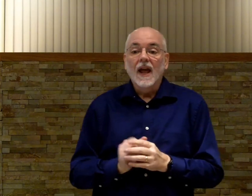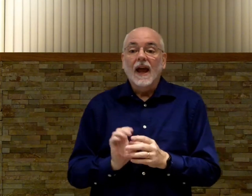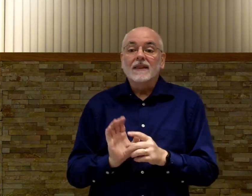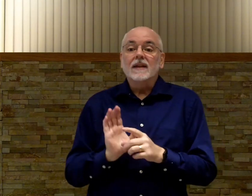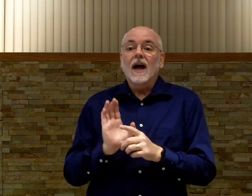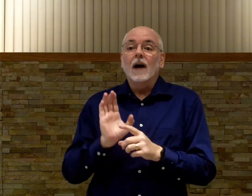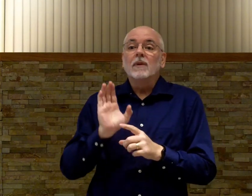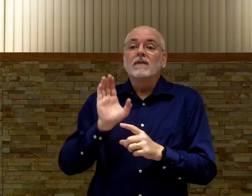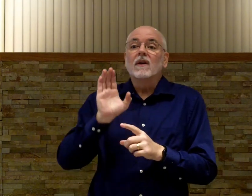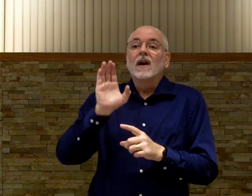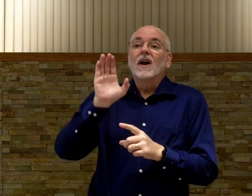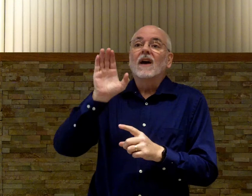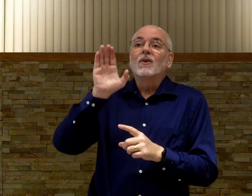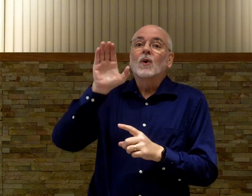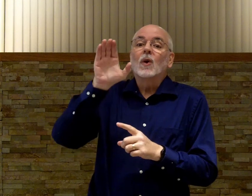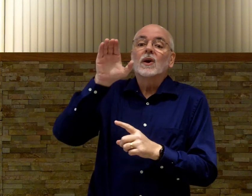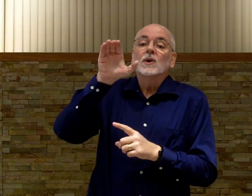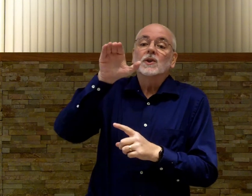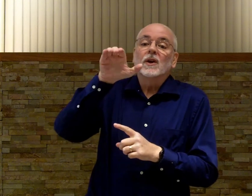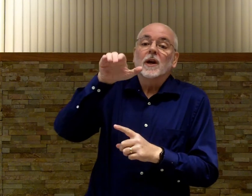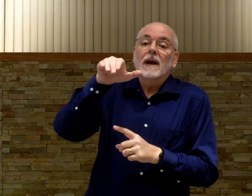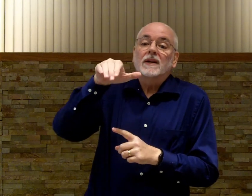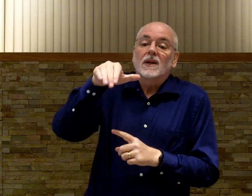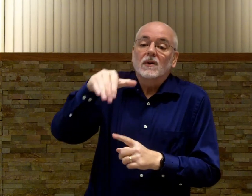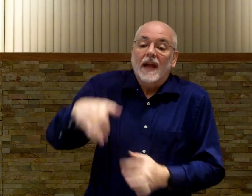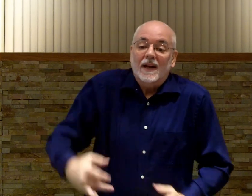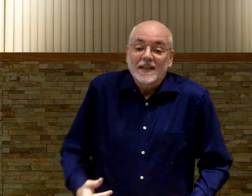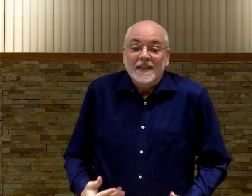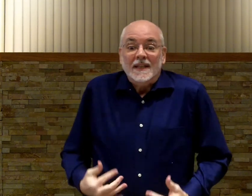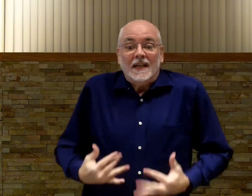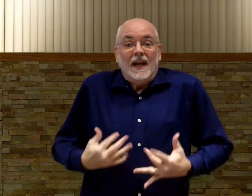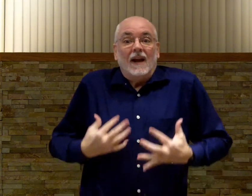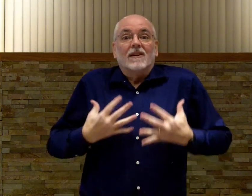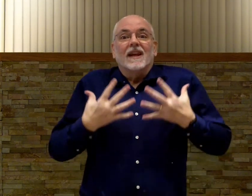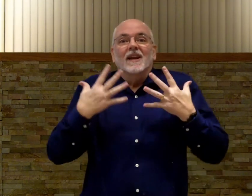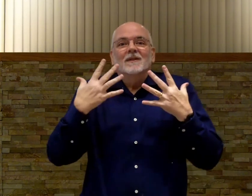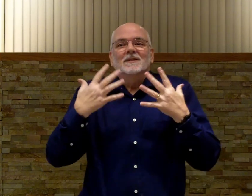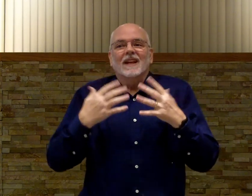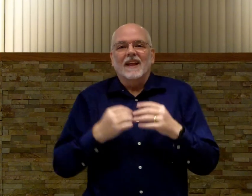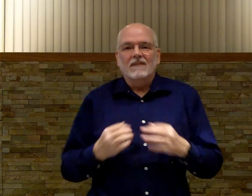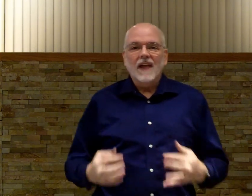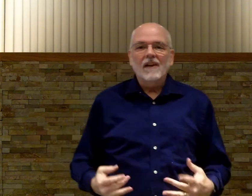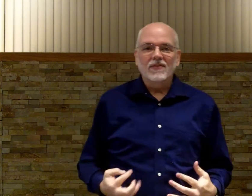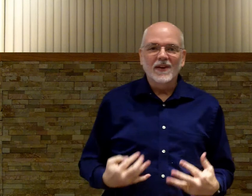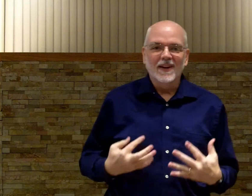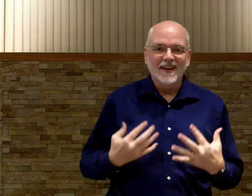at the top of a roller coaster and you're about to go down and everything comes. Yeah, that feeling.